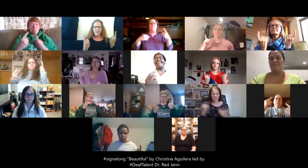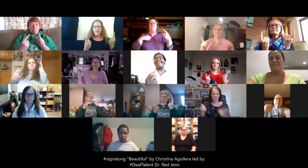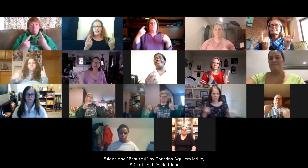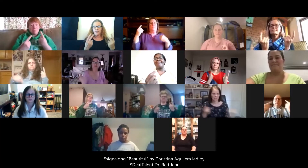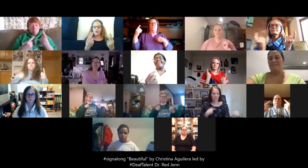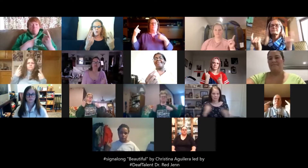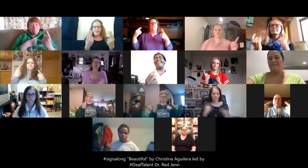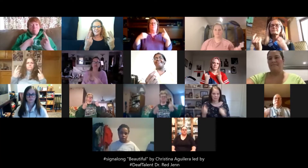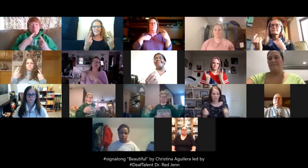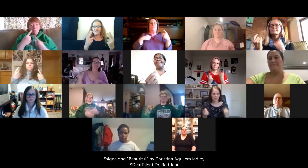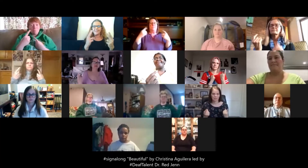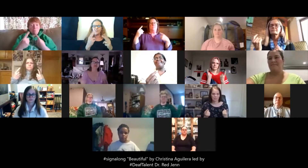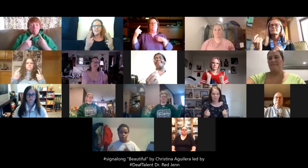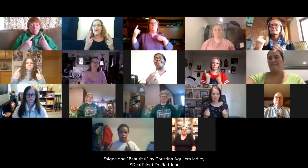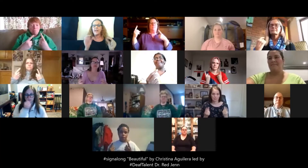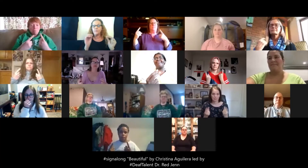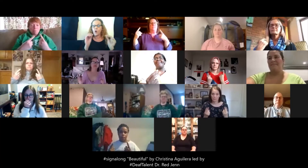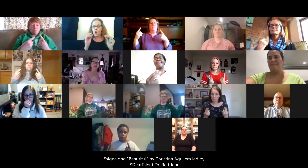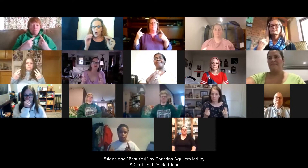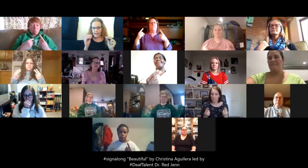The other one is this. This is name calling.